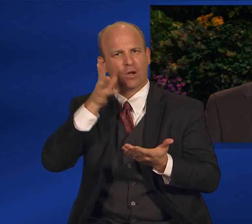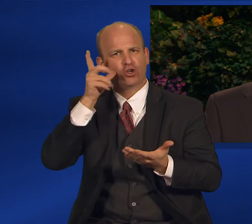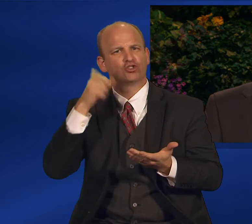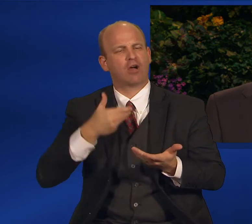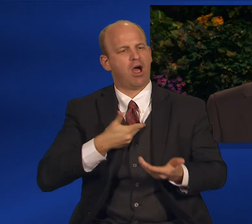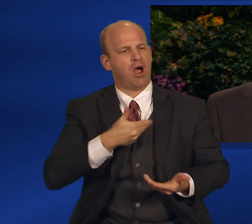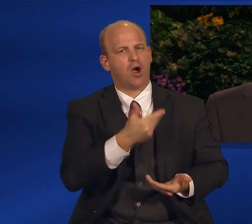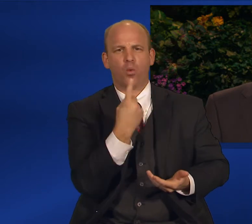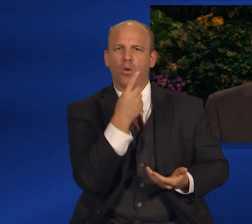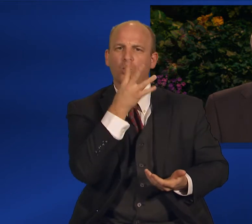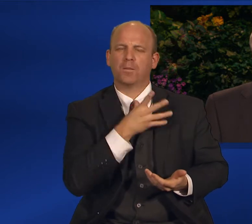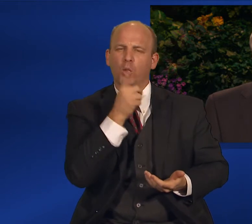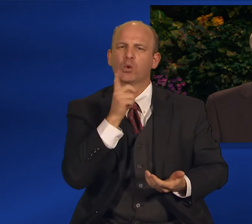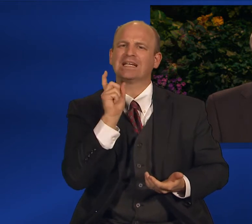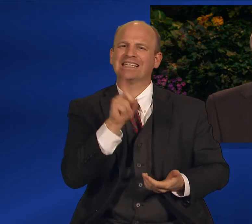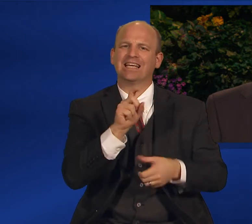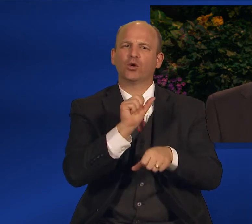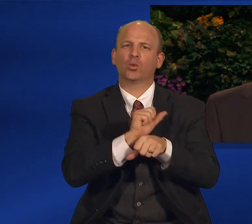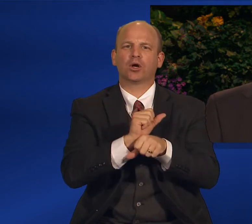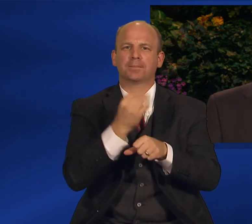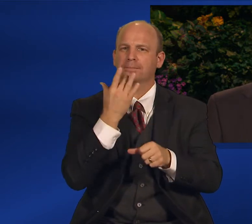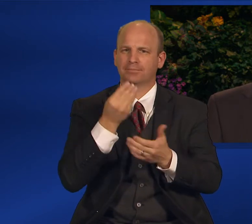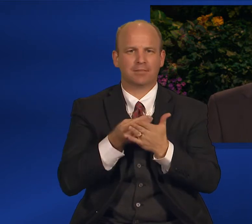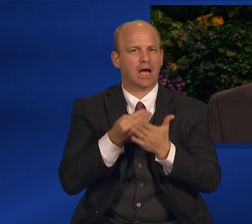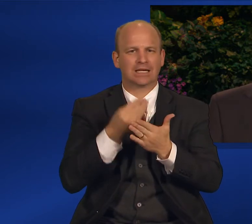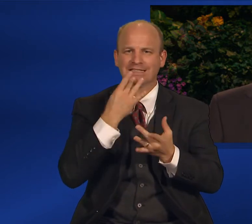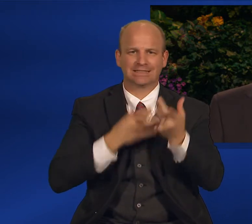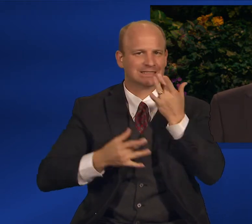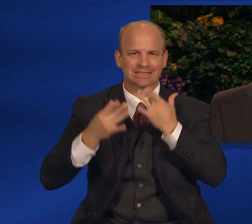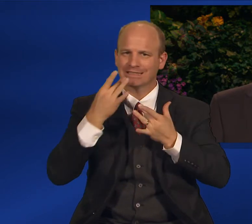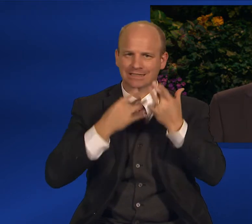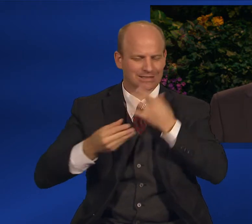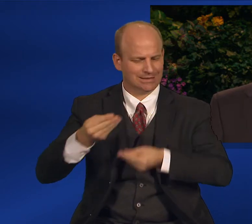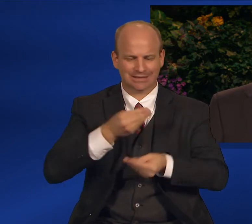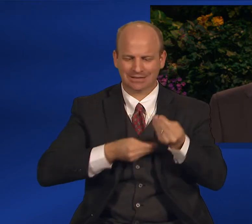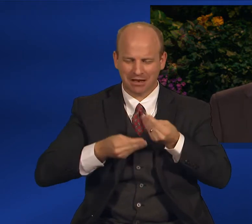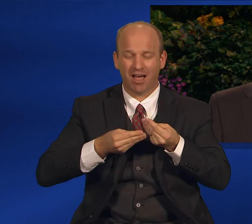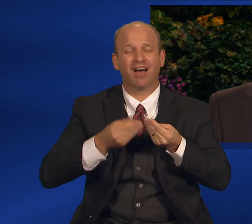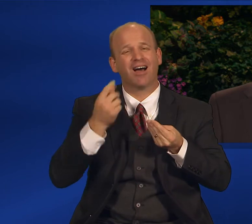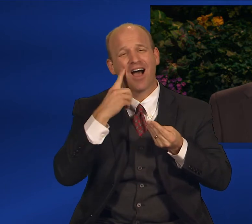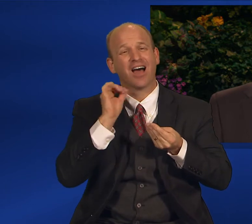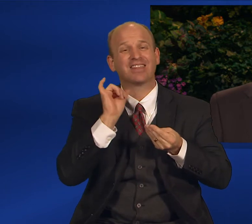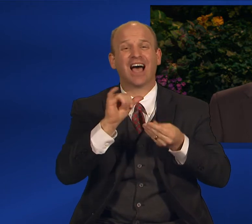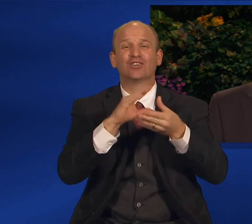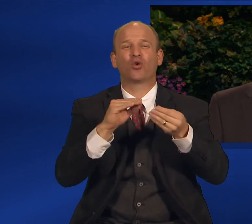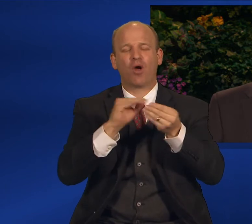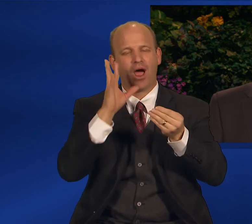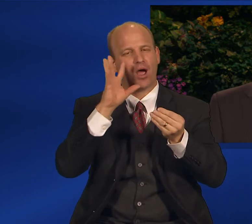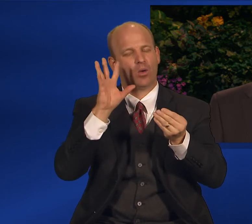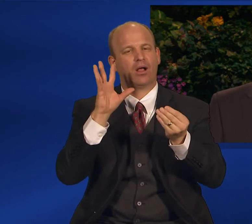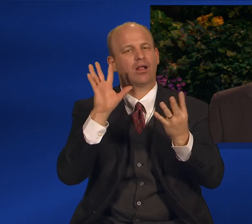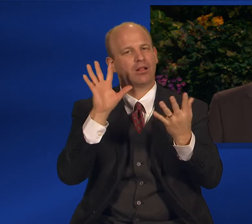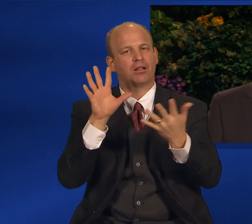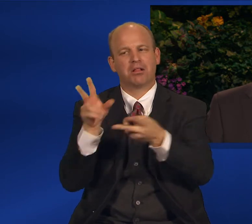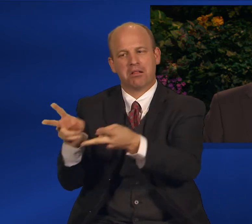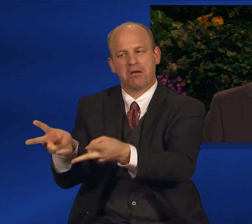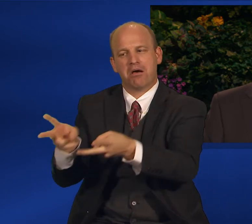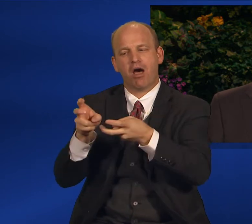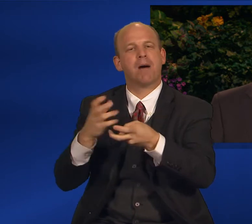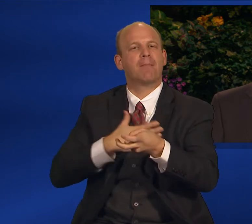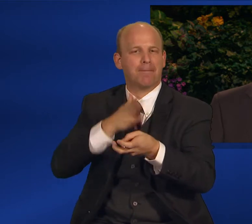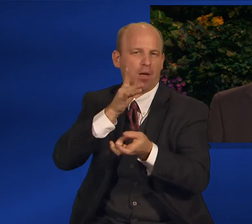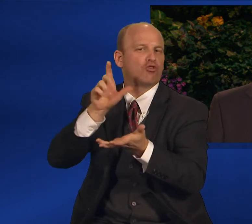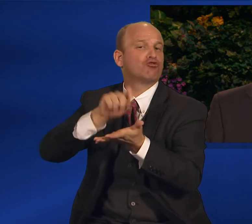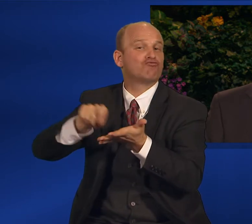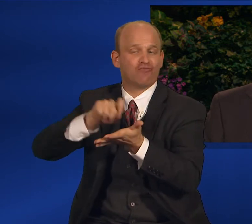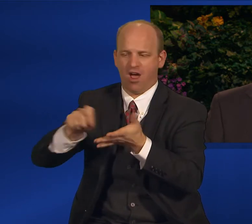work. In recounting this story, I will use the fictional names Sarah and Annie for this woman and